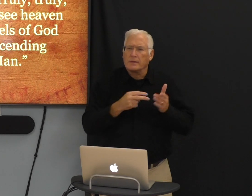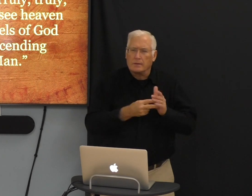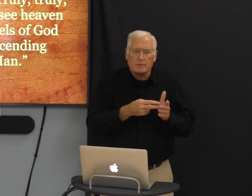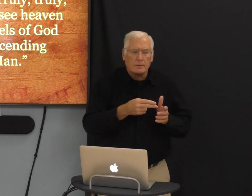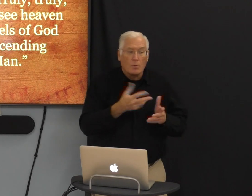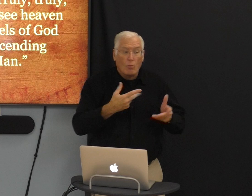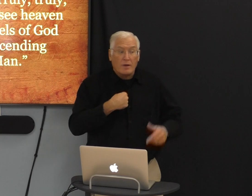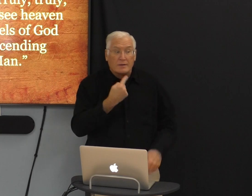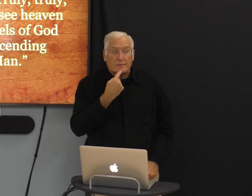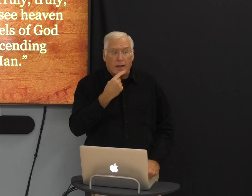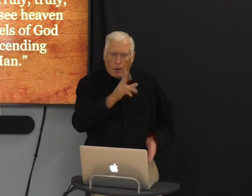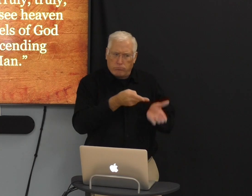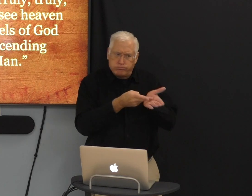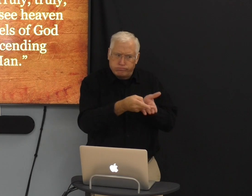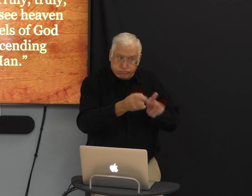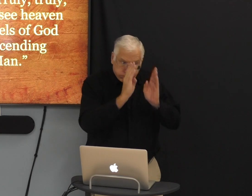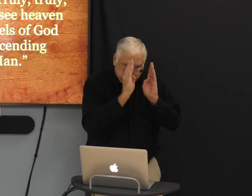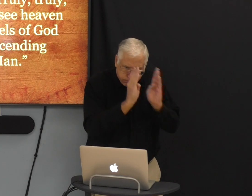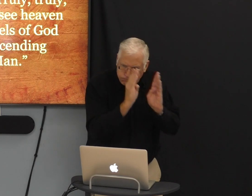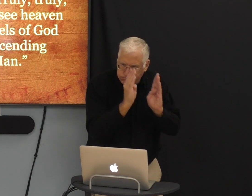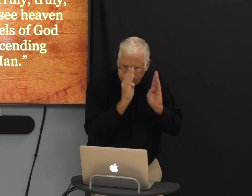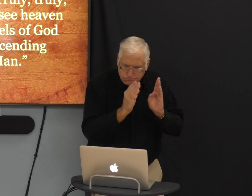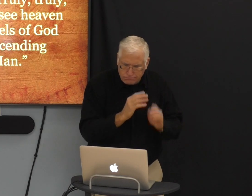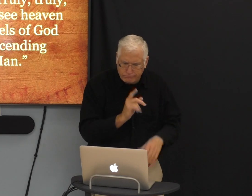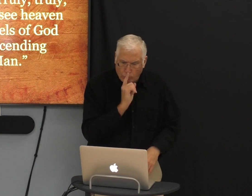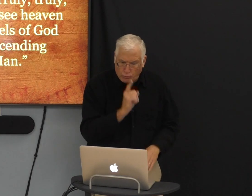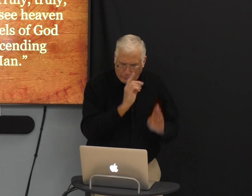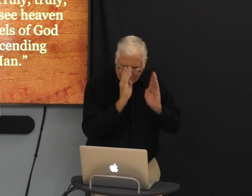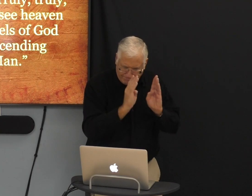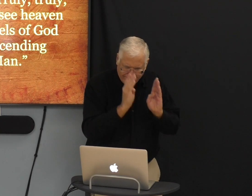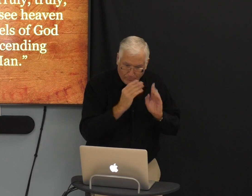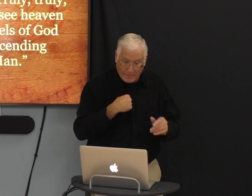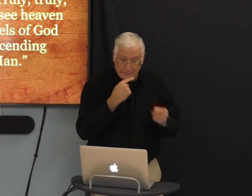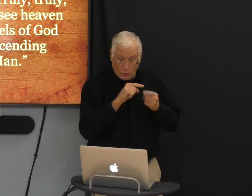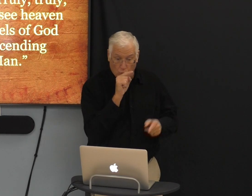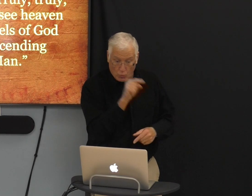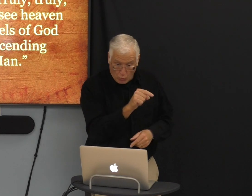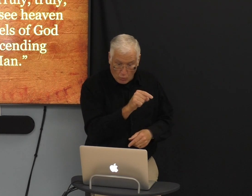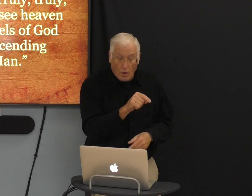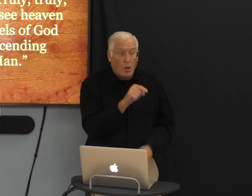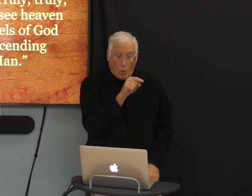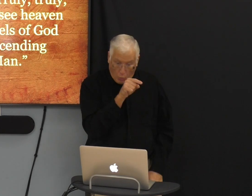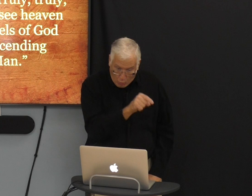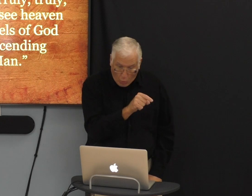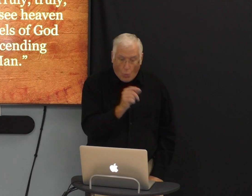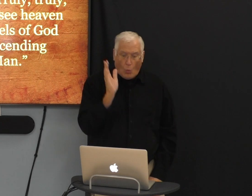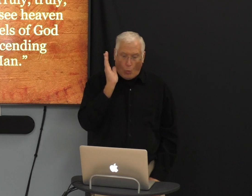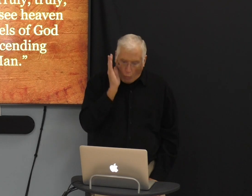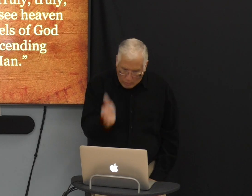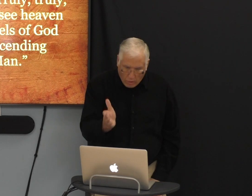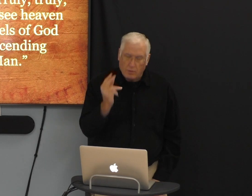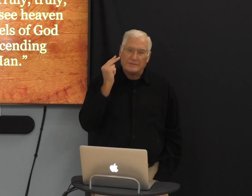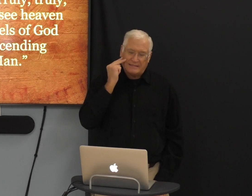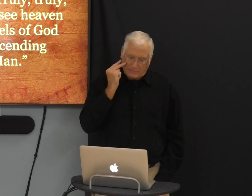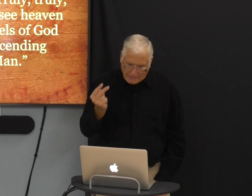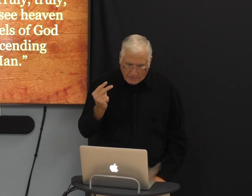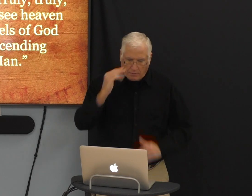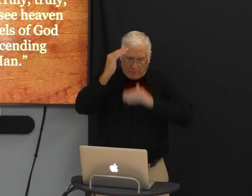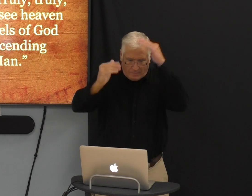truly. That means what I say is truth. Pay attention. I say to you, you